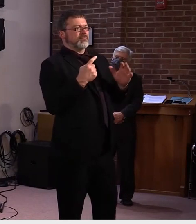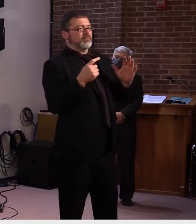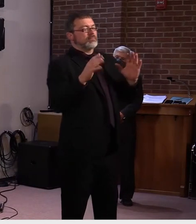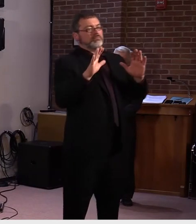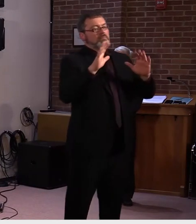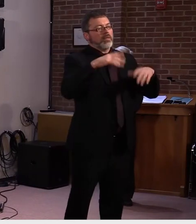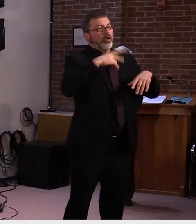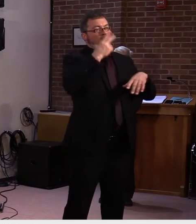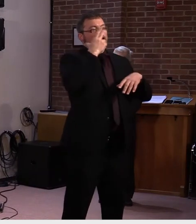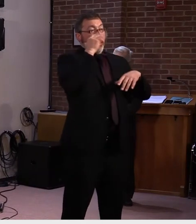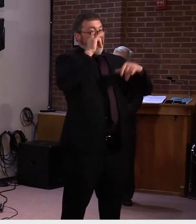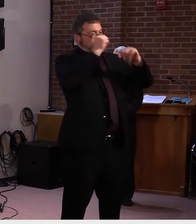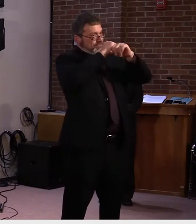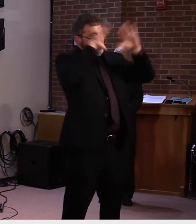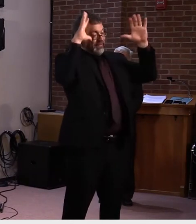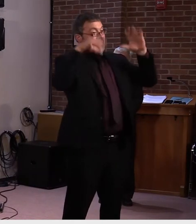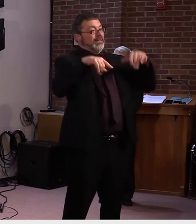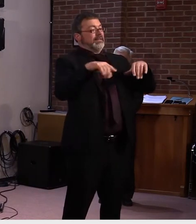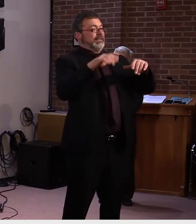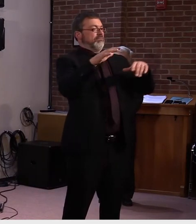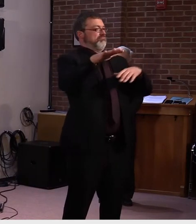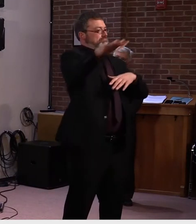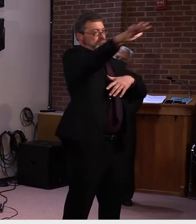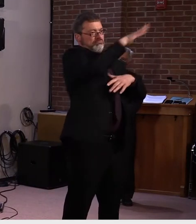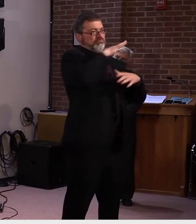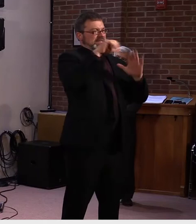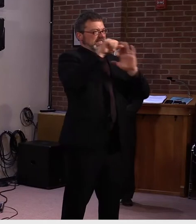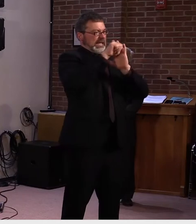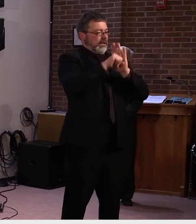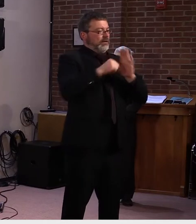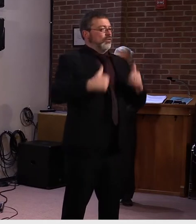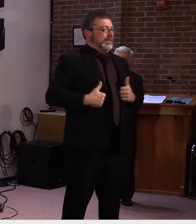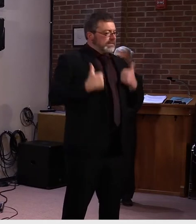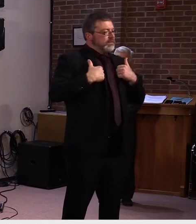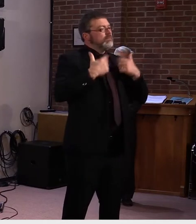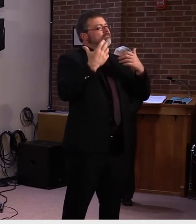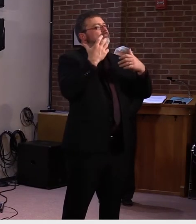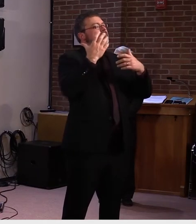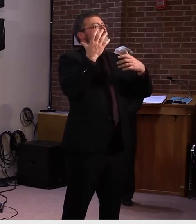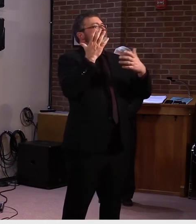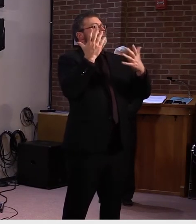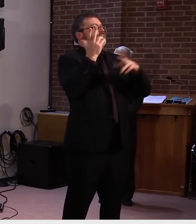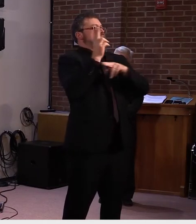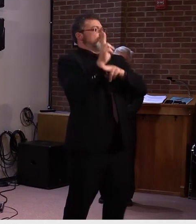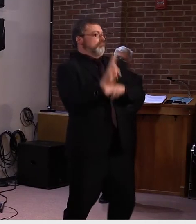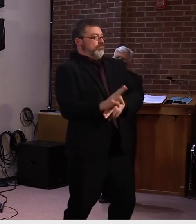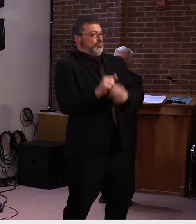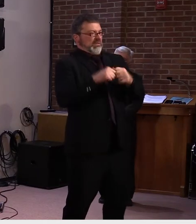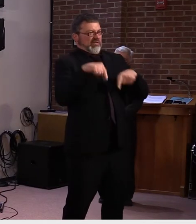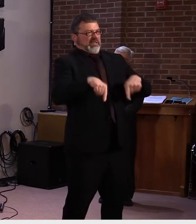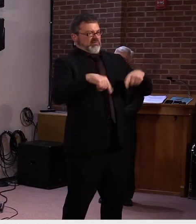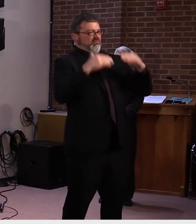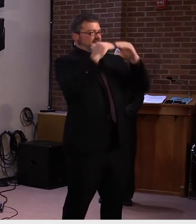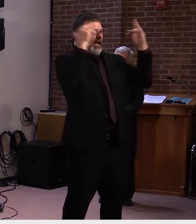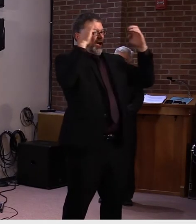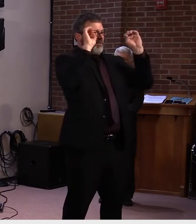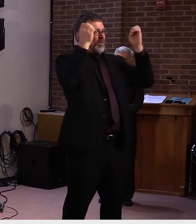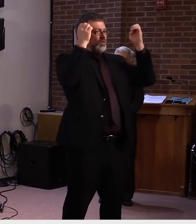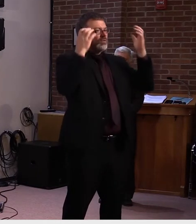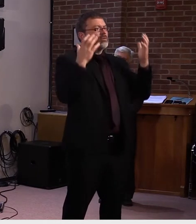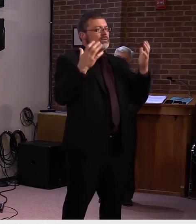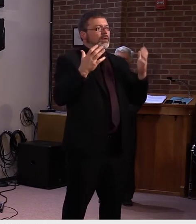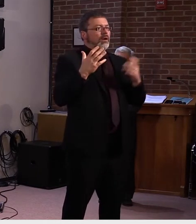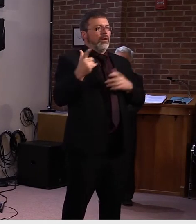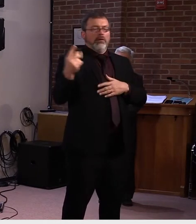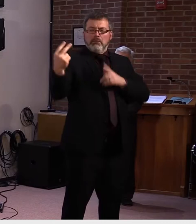Uh, and that would be to release the powers that I have under the executive order. It's not something I take lightly, uh, but it's not something that, uh, that I